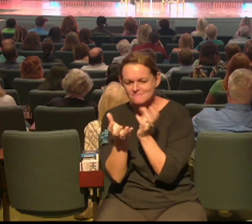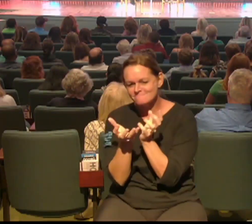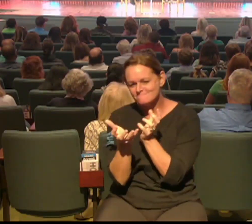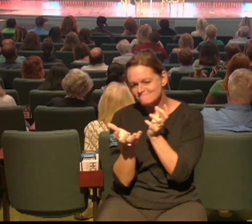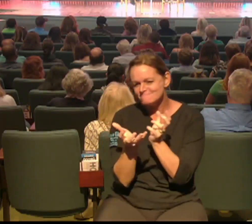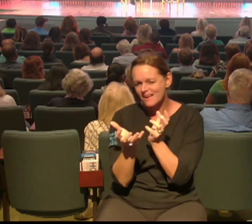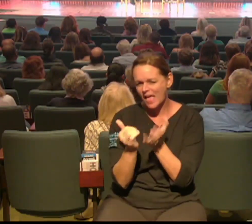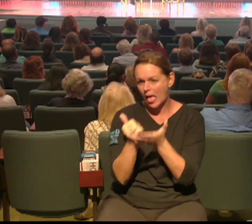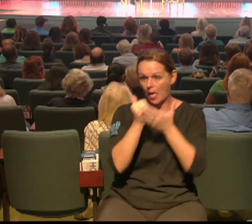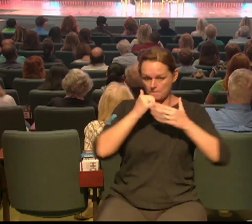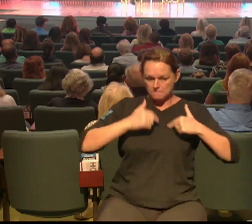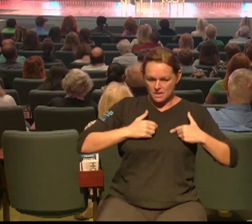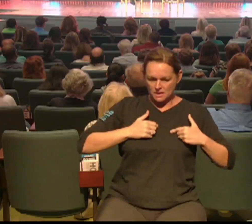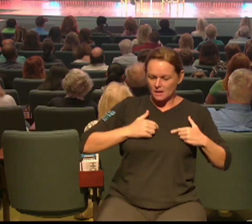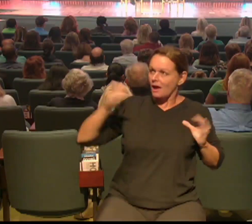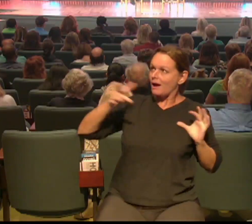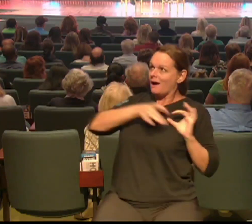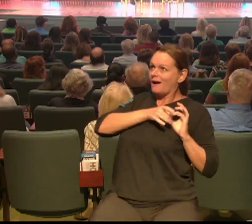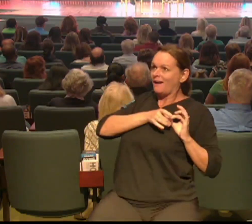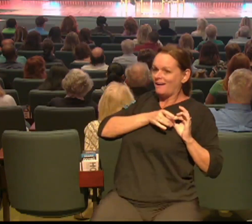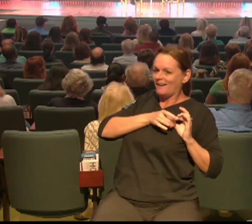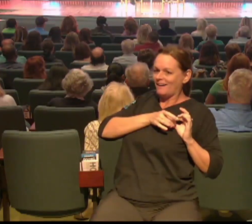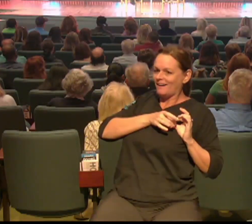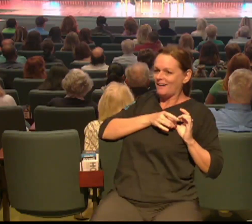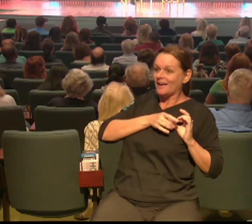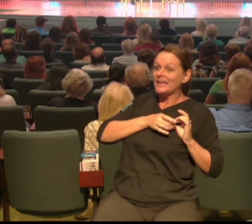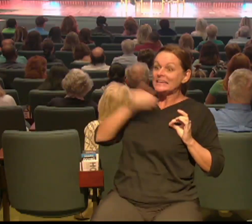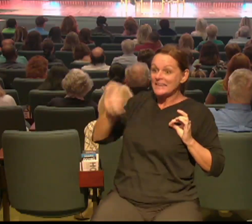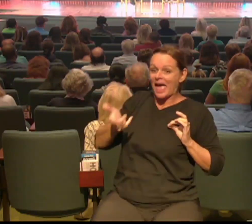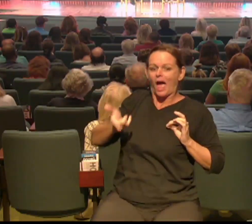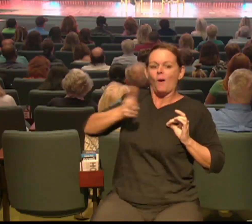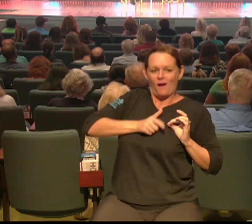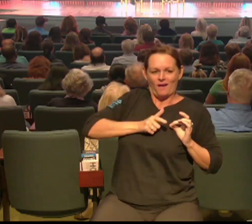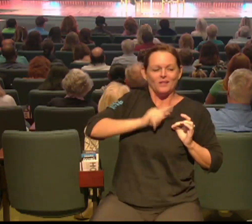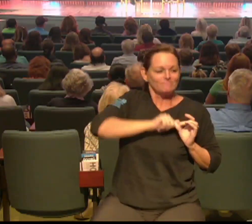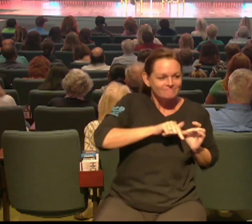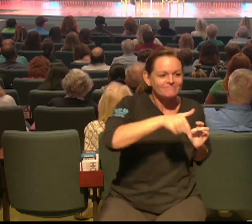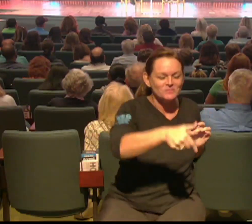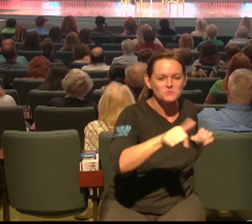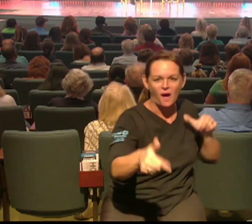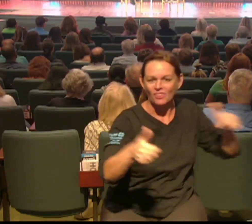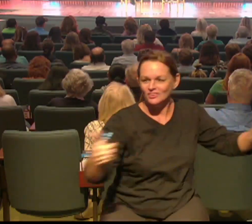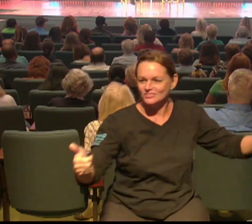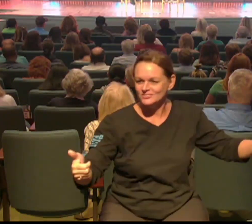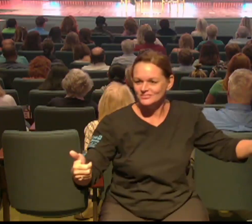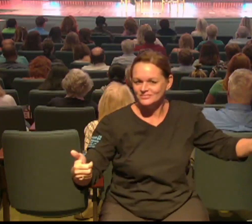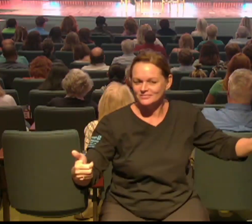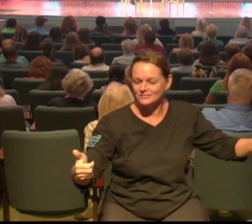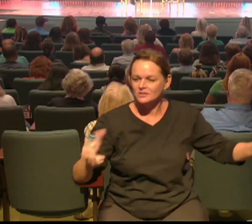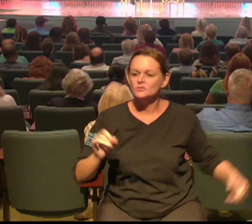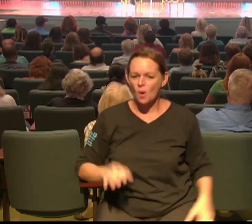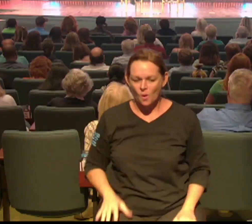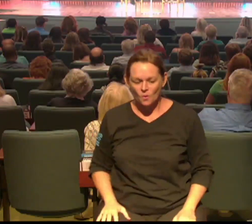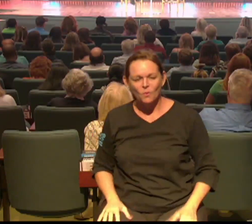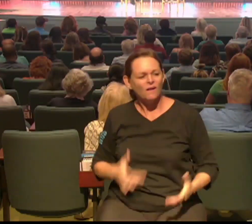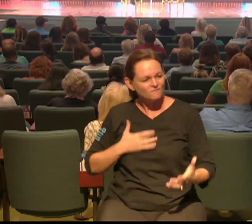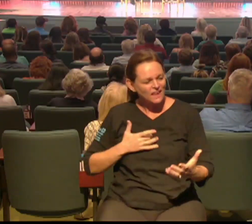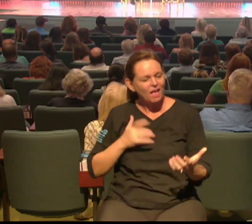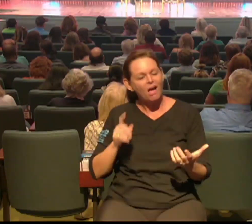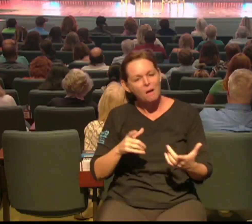line gets me every time, so will I because somebody, somebody did it for you and you know, I was doing a Bible study a while back and in